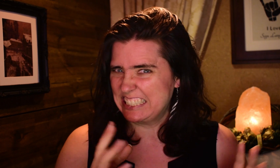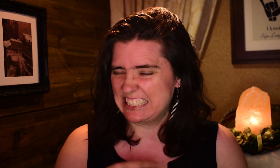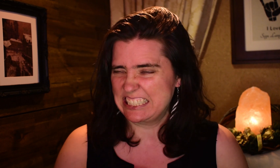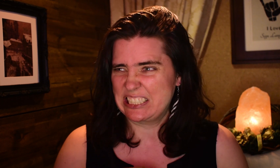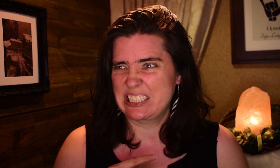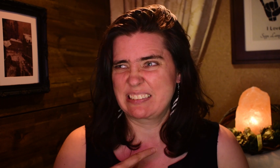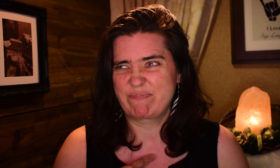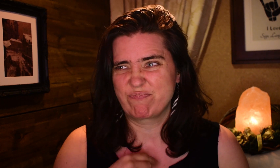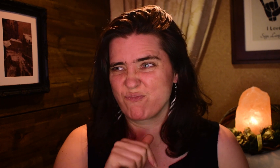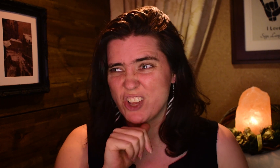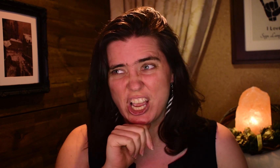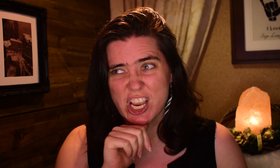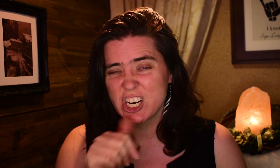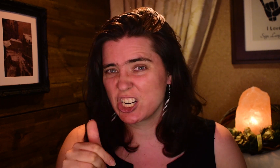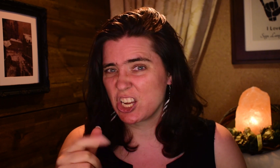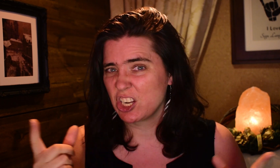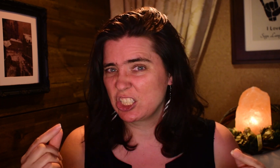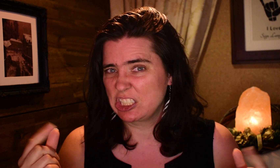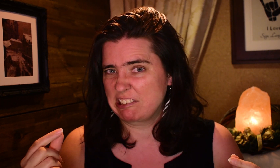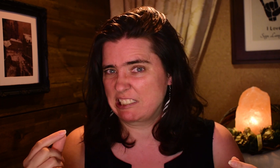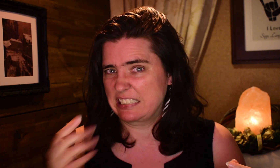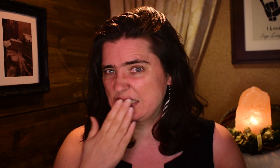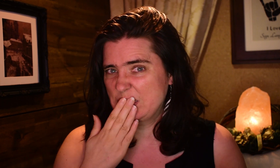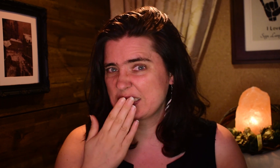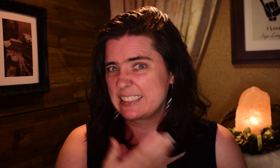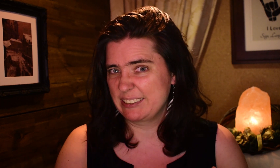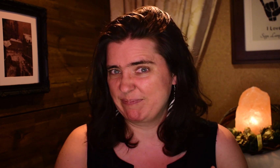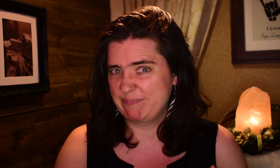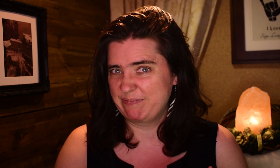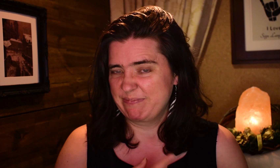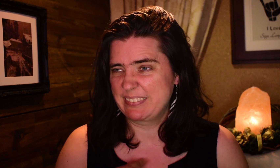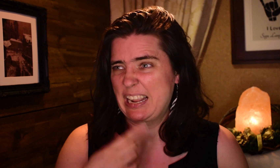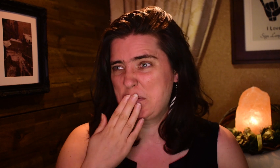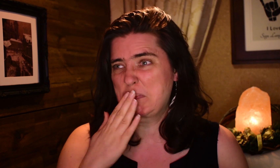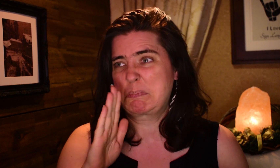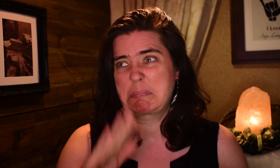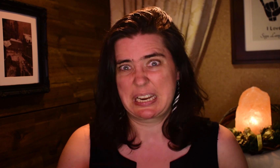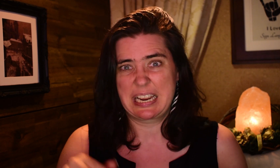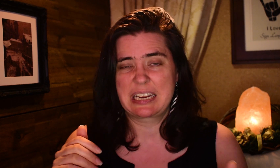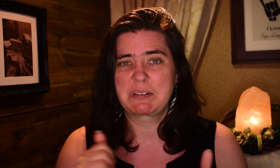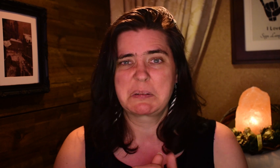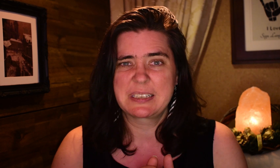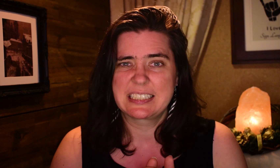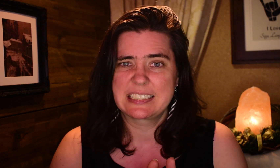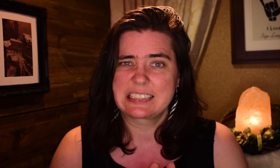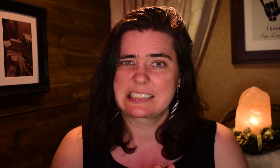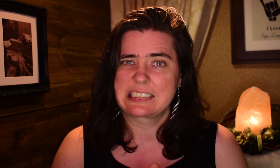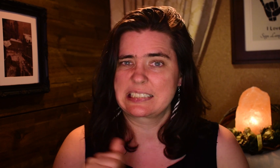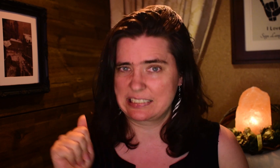I did not do good to do bad with that